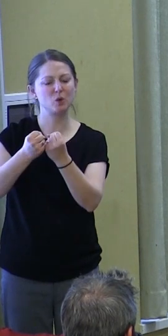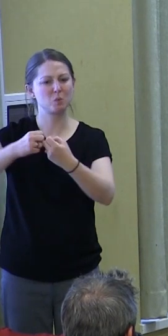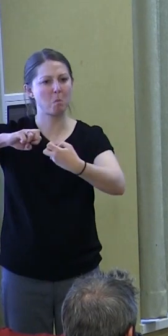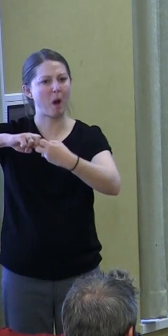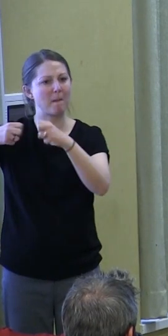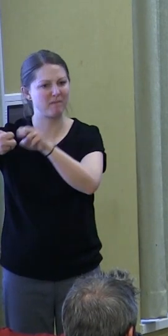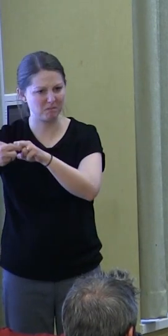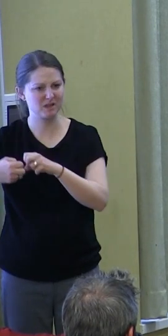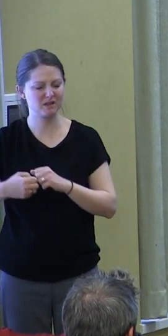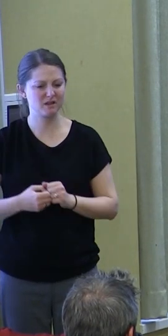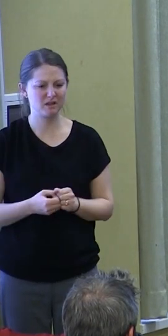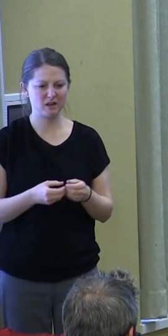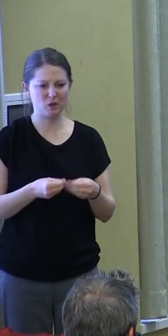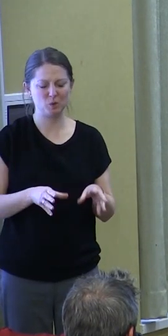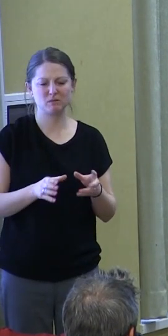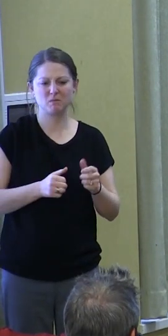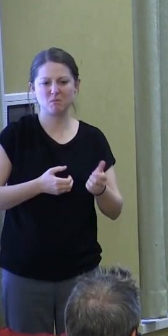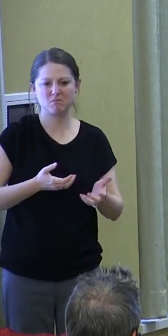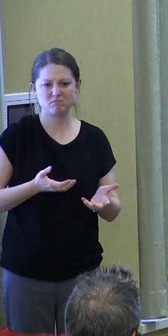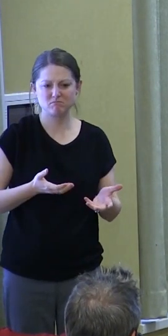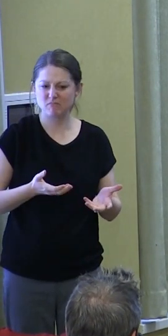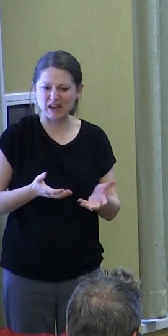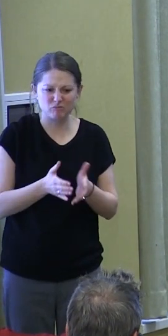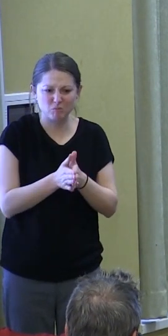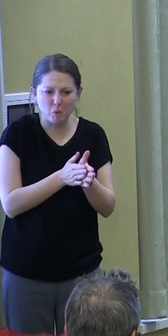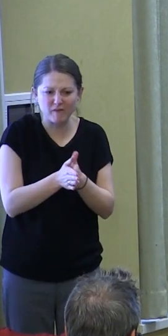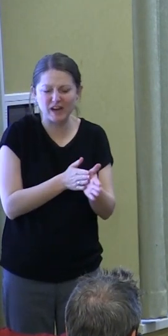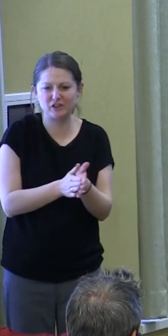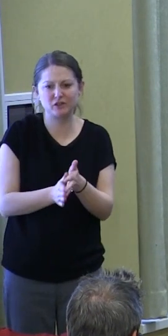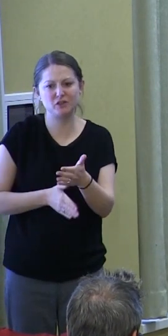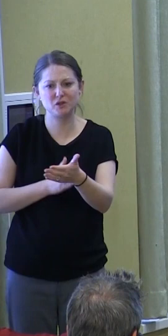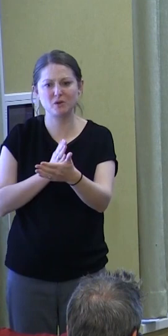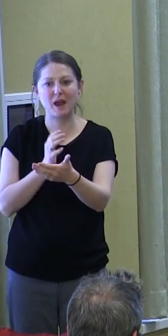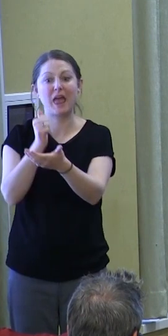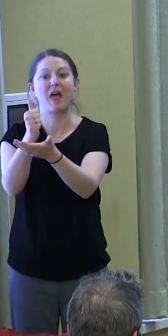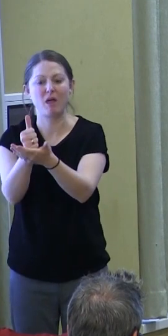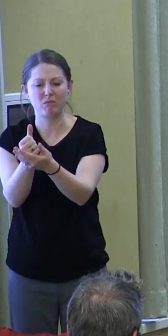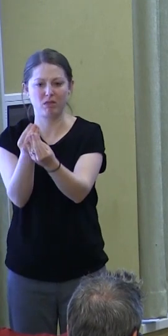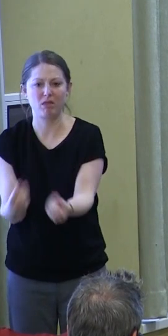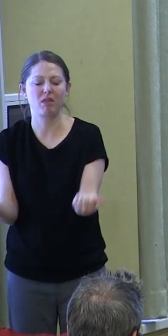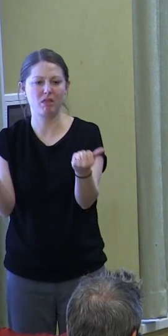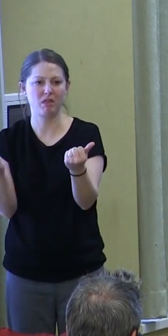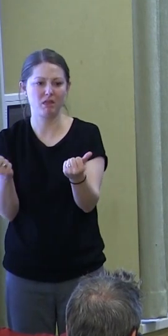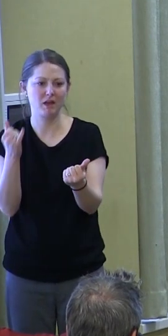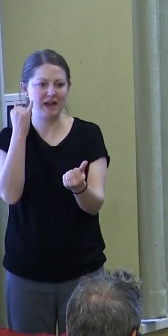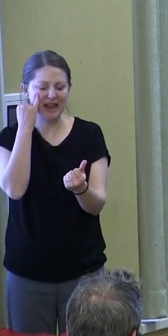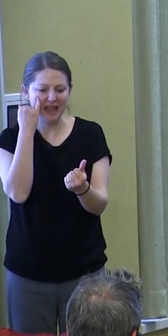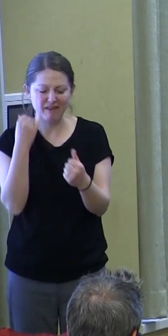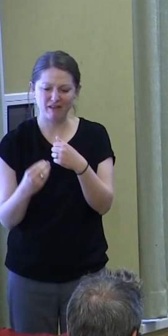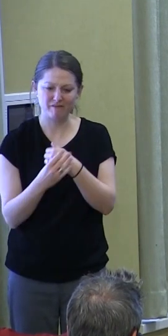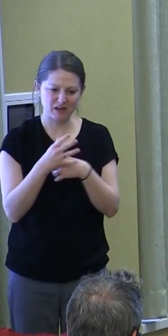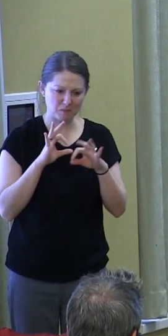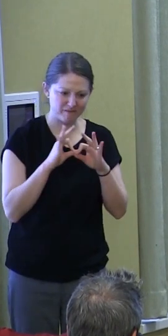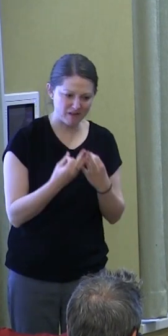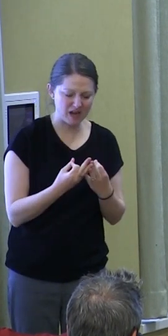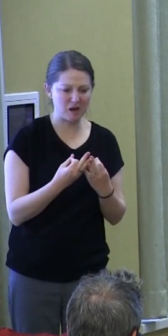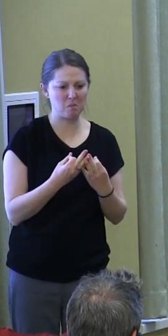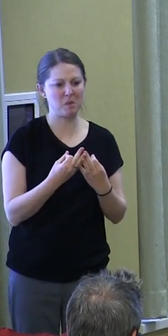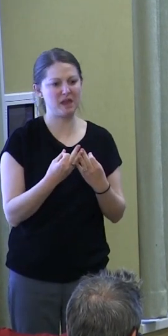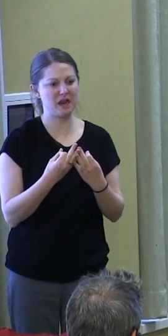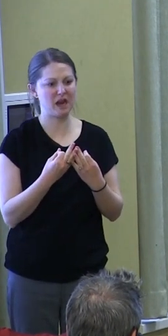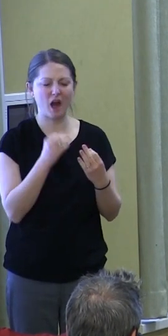and they lose the motivation to ameliorate them, especially if the effects on oneself or one's family are not immediate.